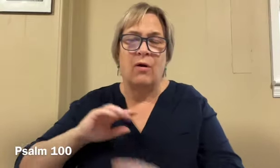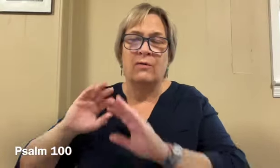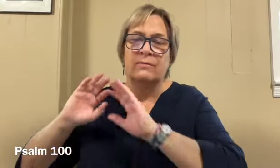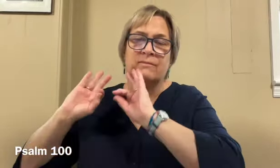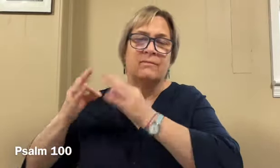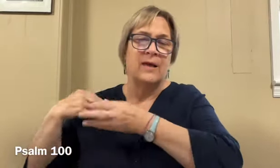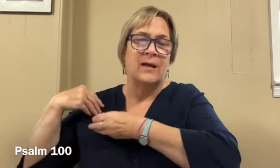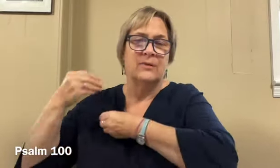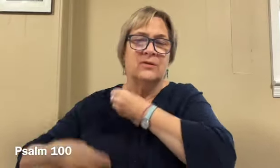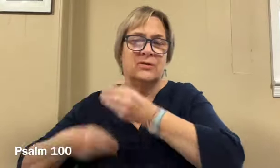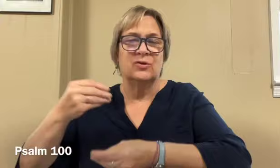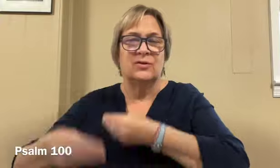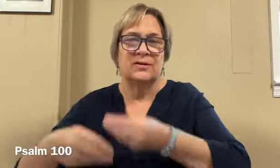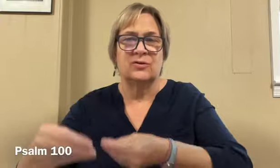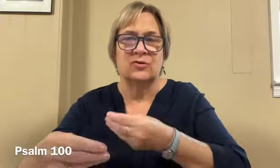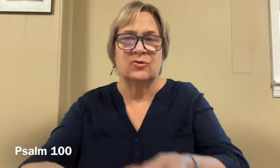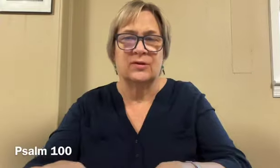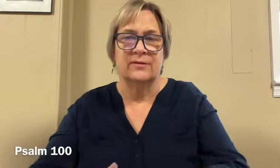to all generations.